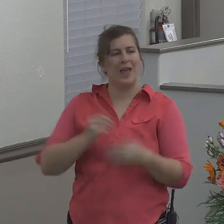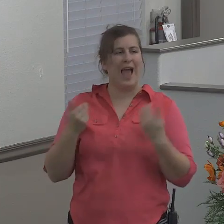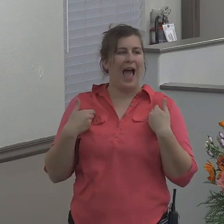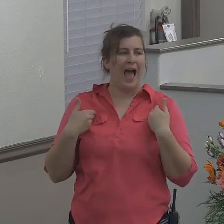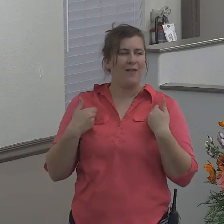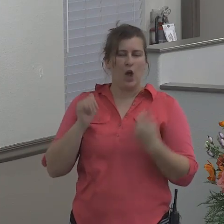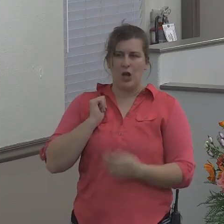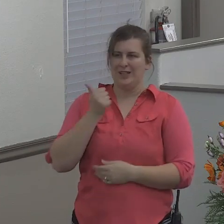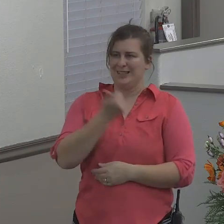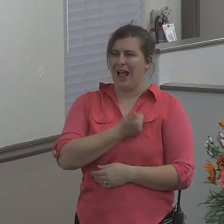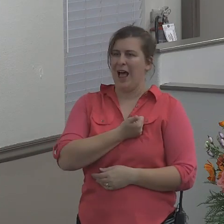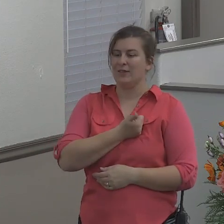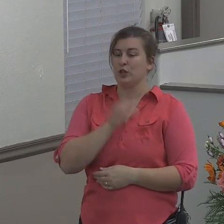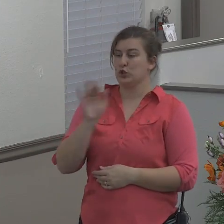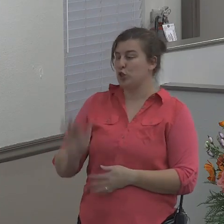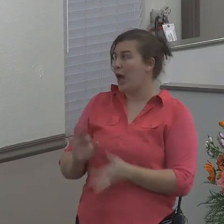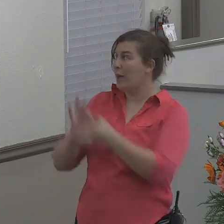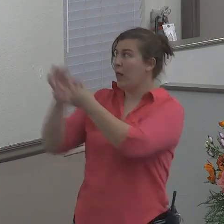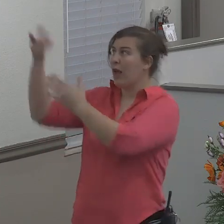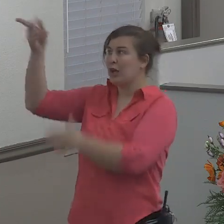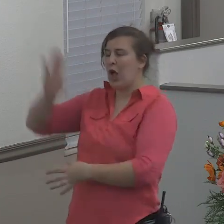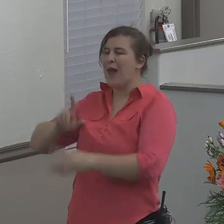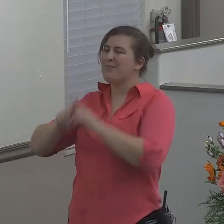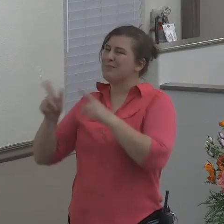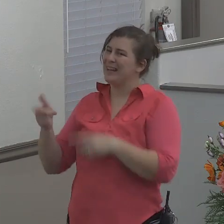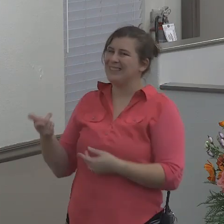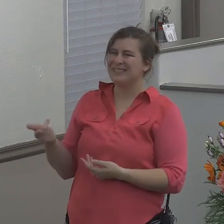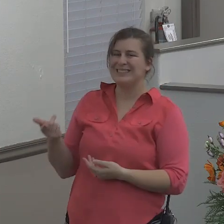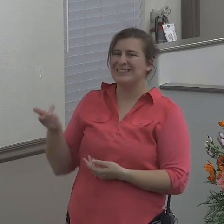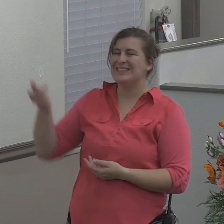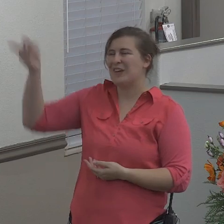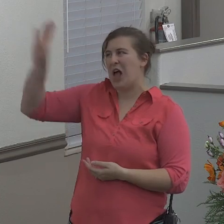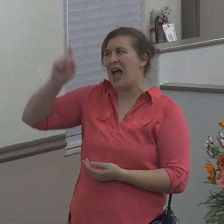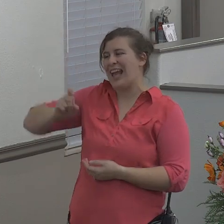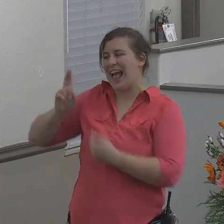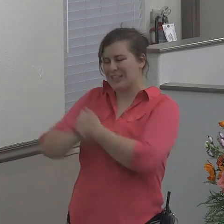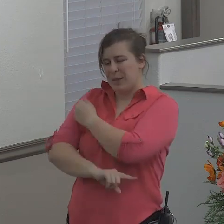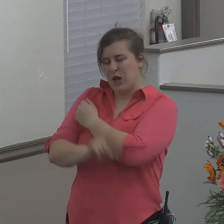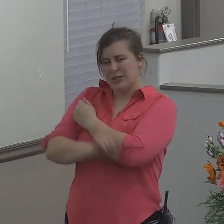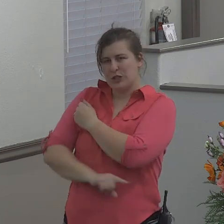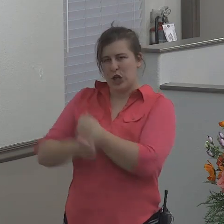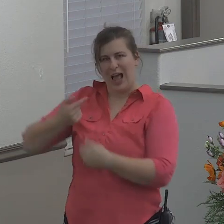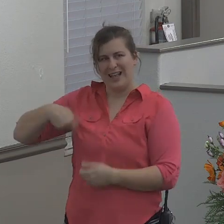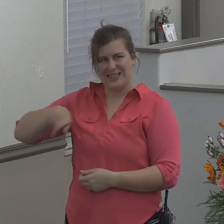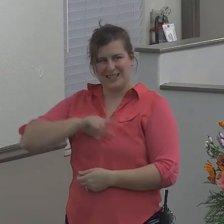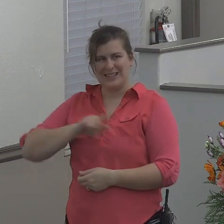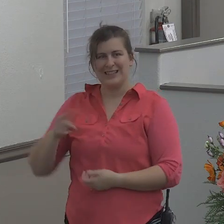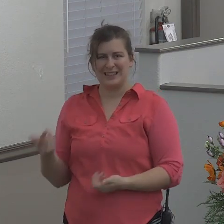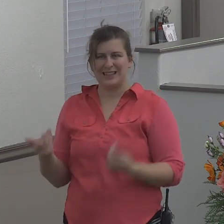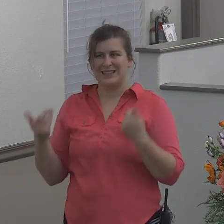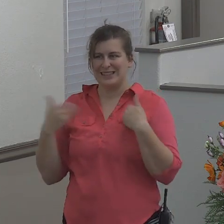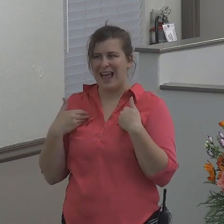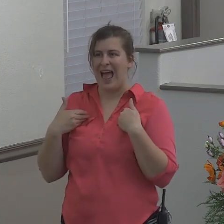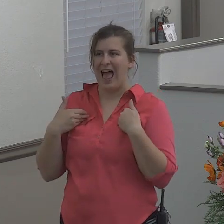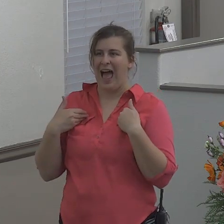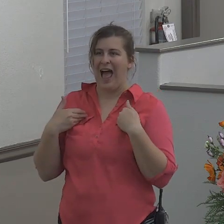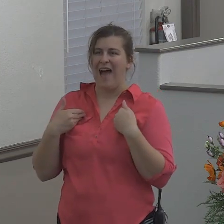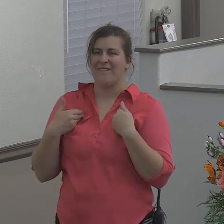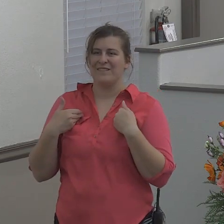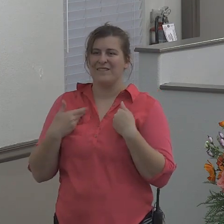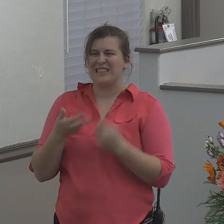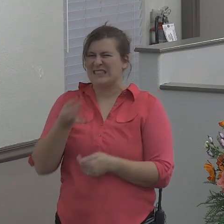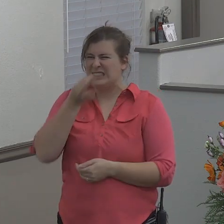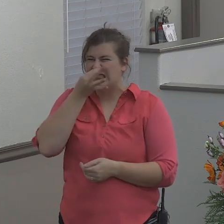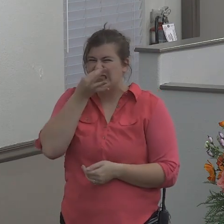a child of God we have to be put in the fish's belly to get a little fish gut all over us to get us all